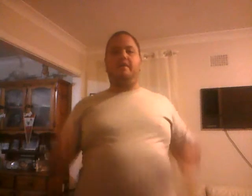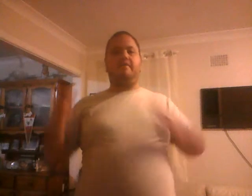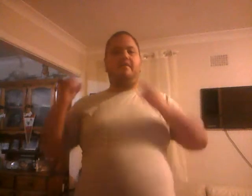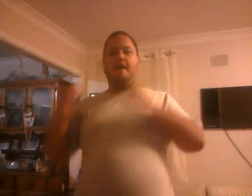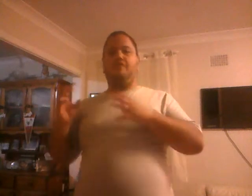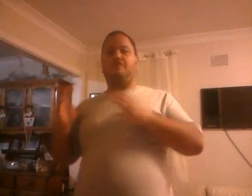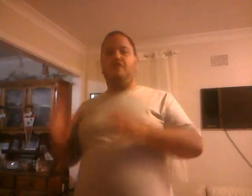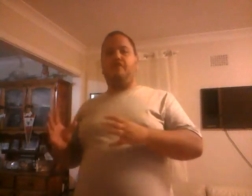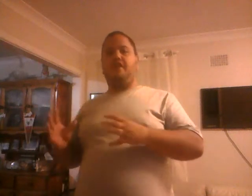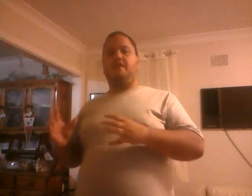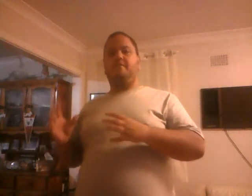is now serving.